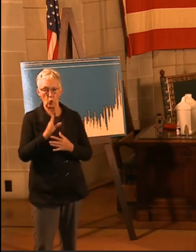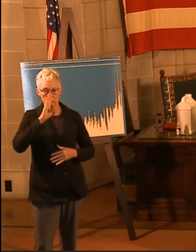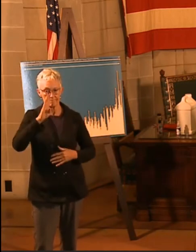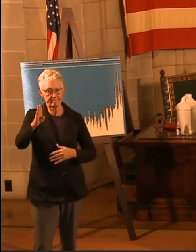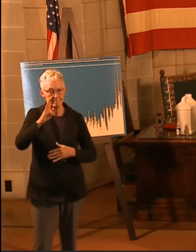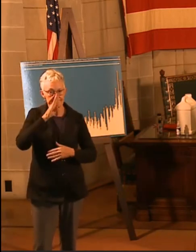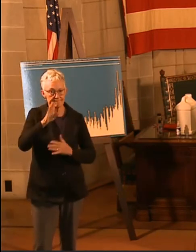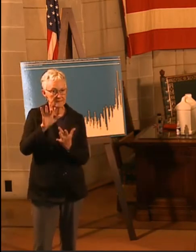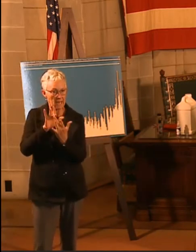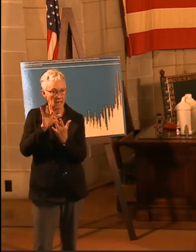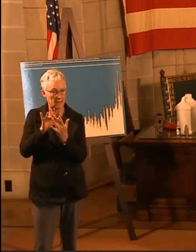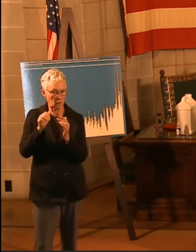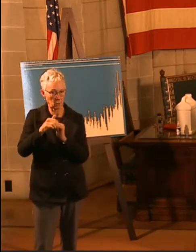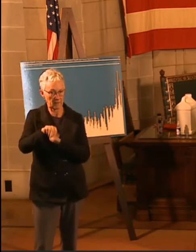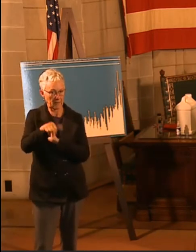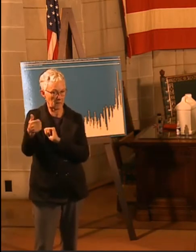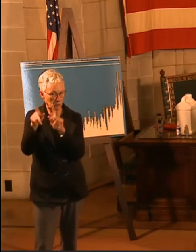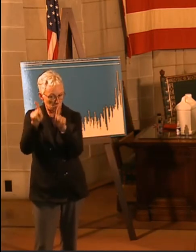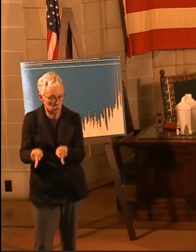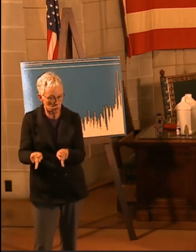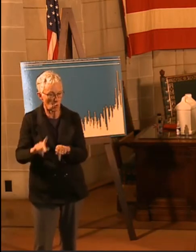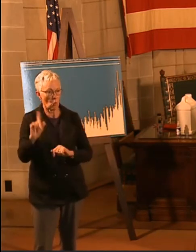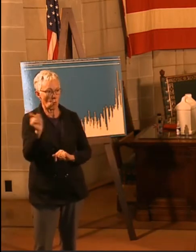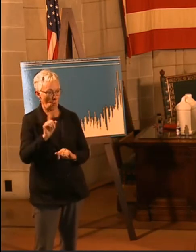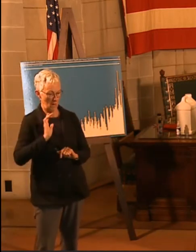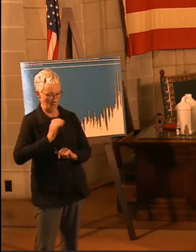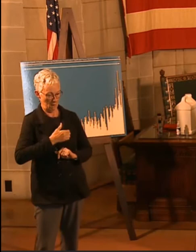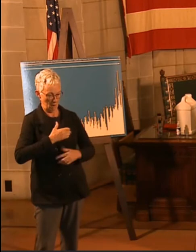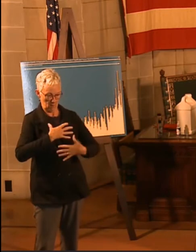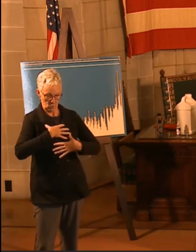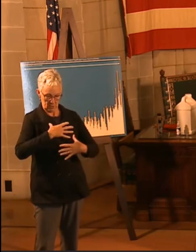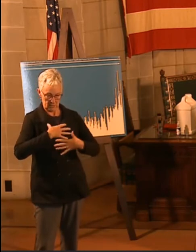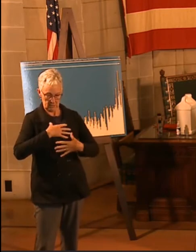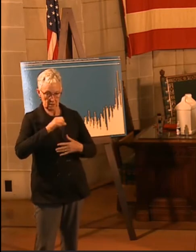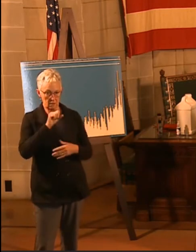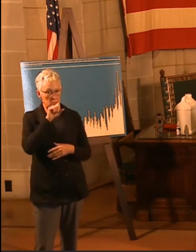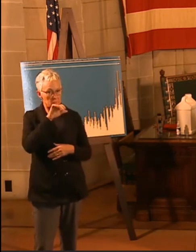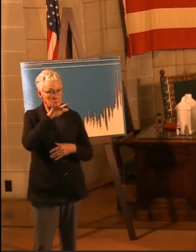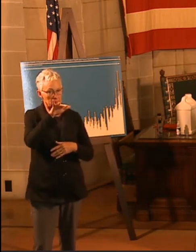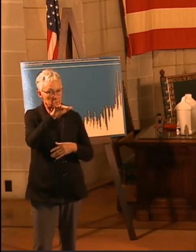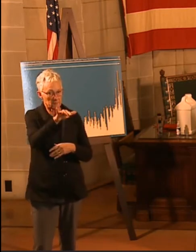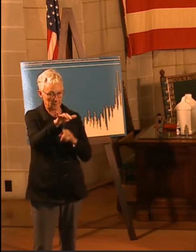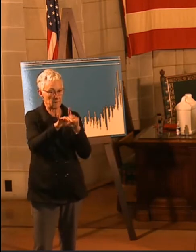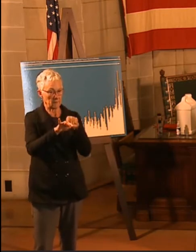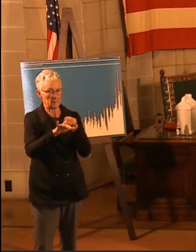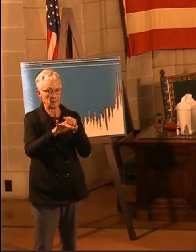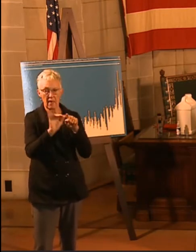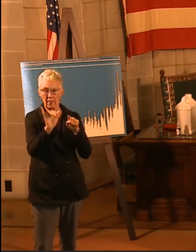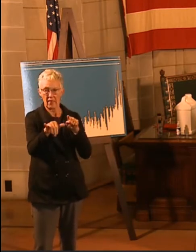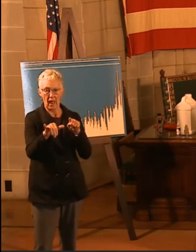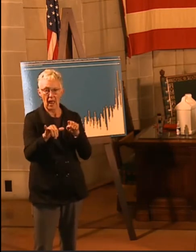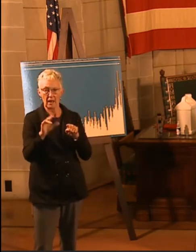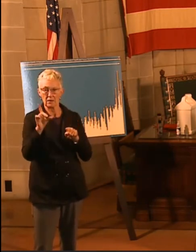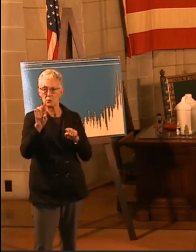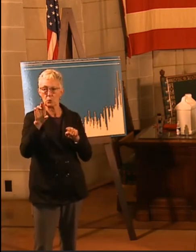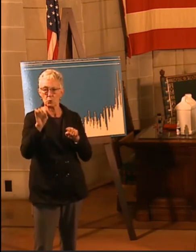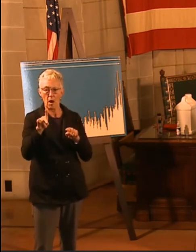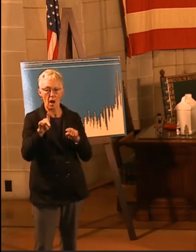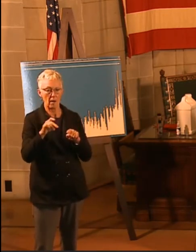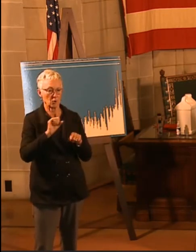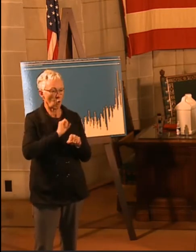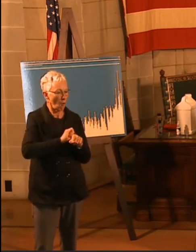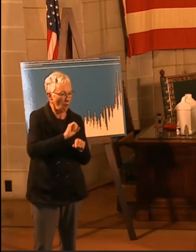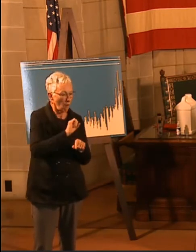close contact where respiratory secretions that can be produced in droplets by coughing or